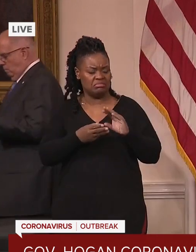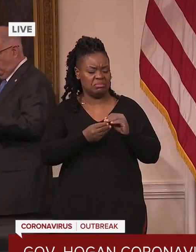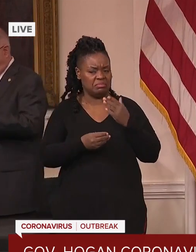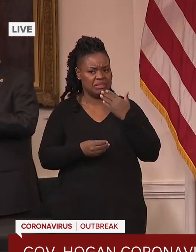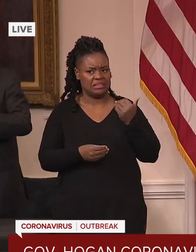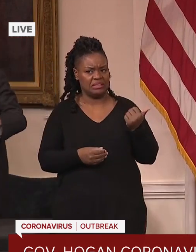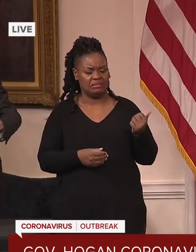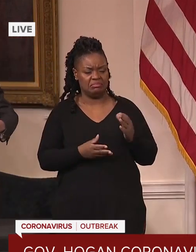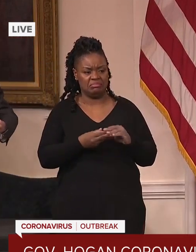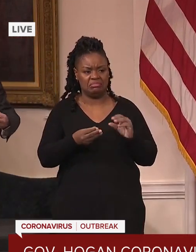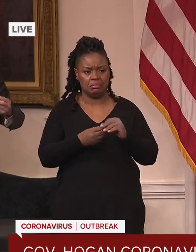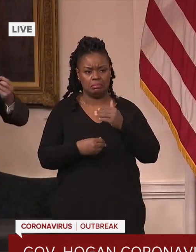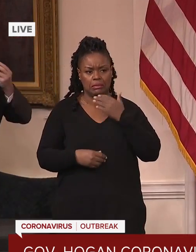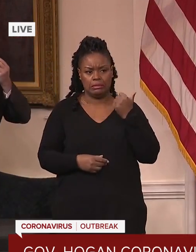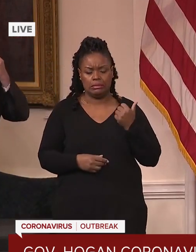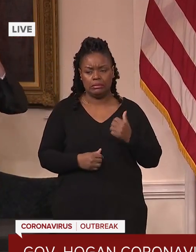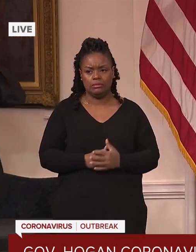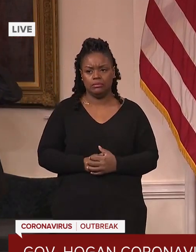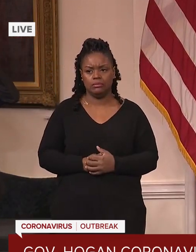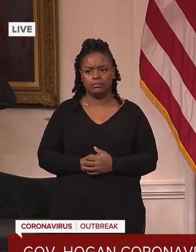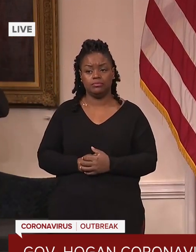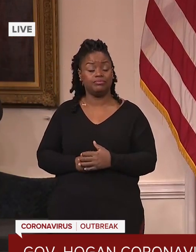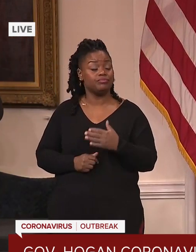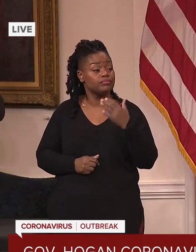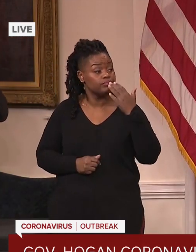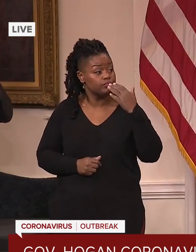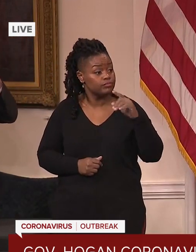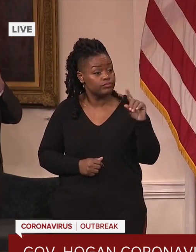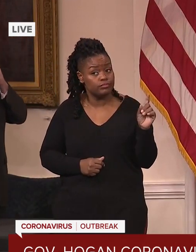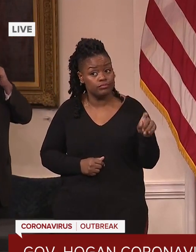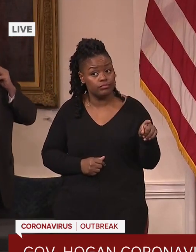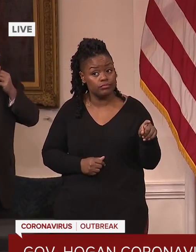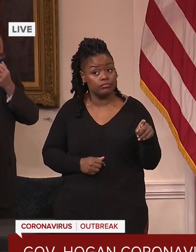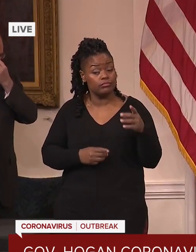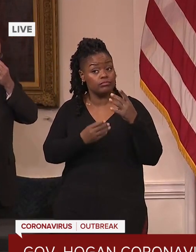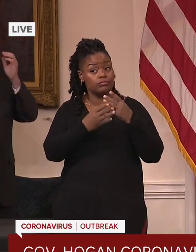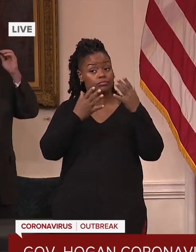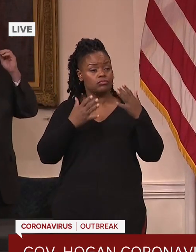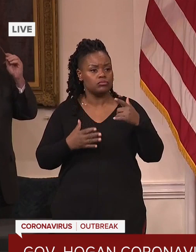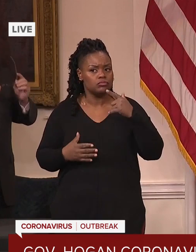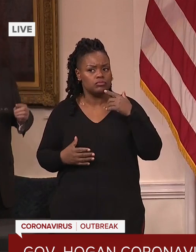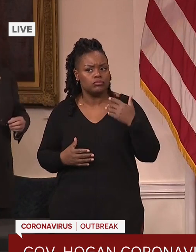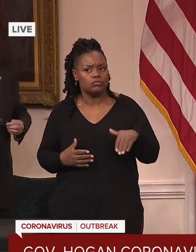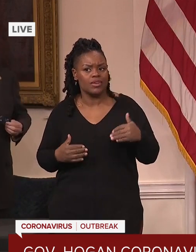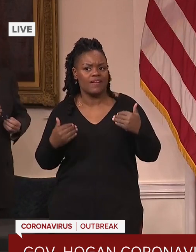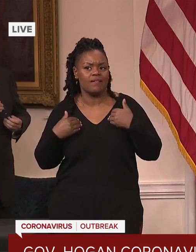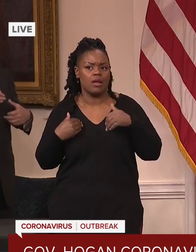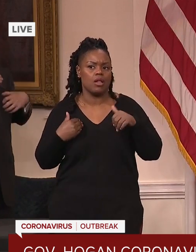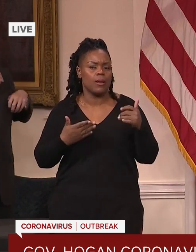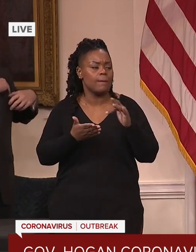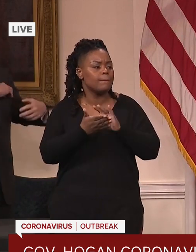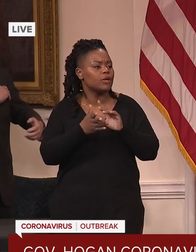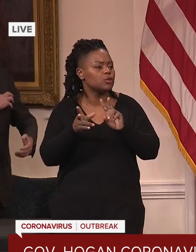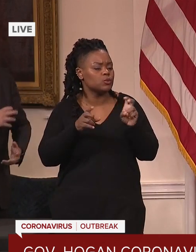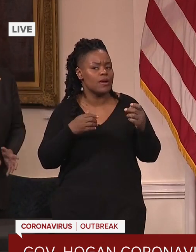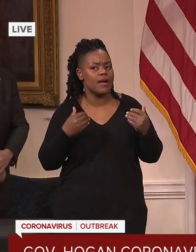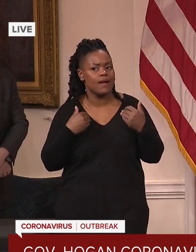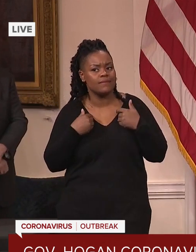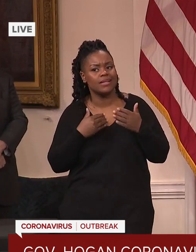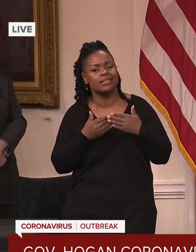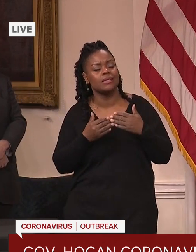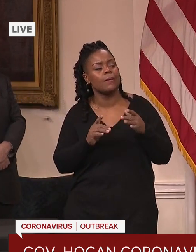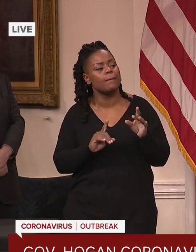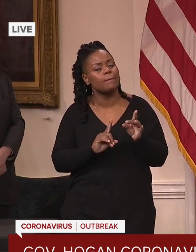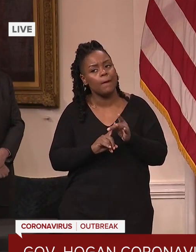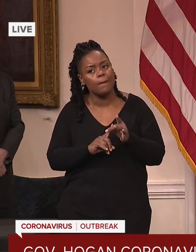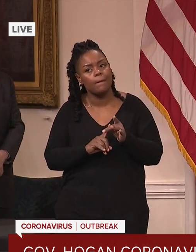Thank you for that question. So with high risk inmates, we're looking at individuals who have underlying medical conditions. Of course, that might put them at risk